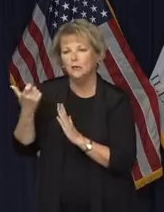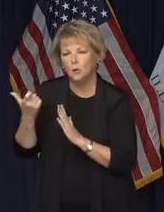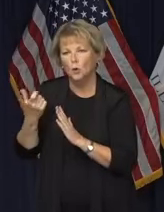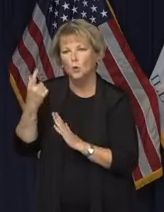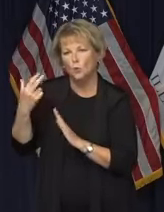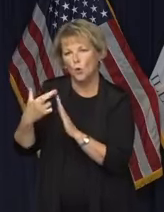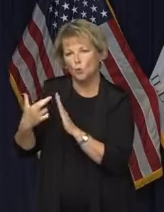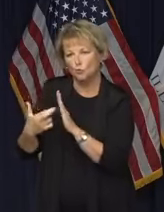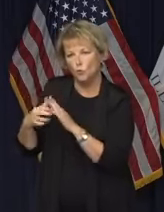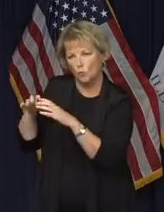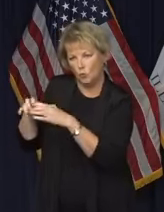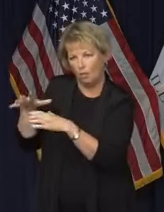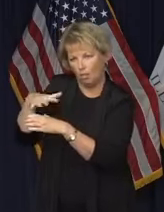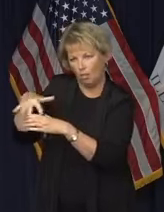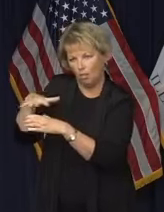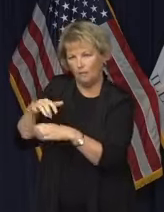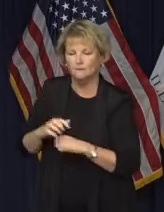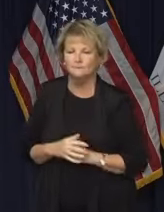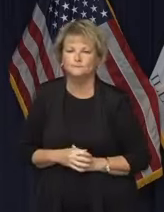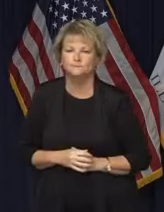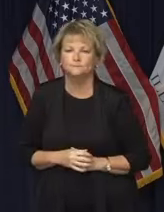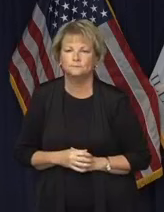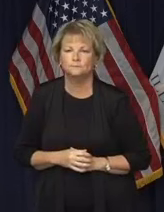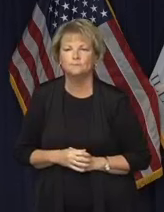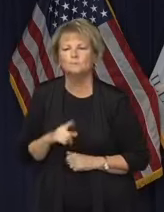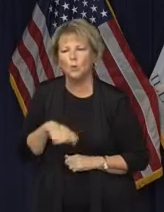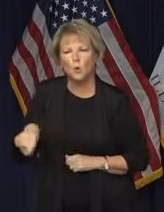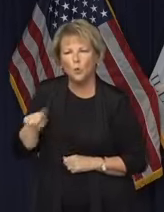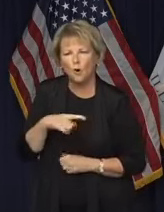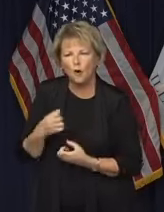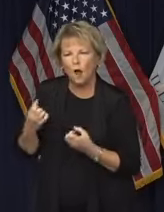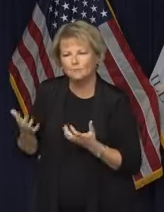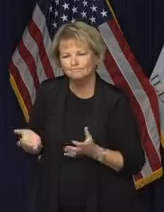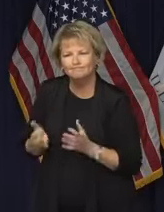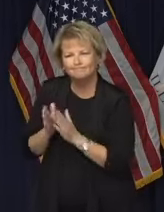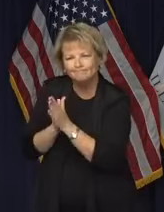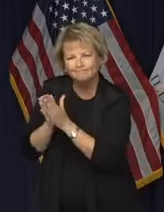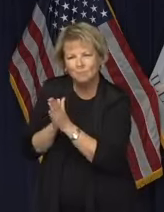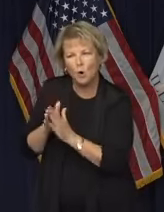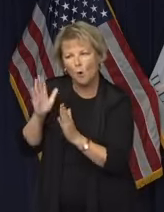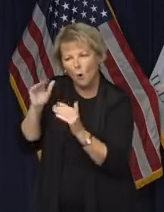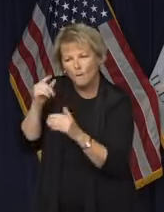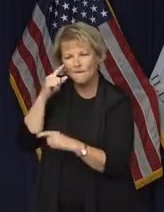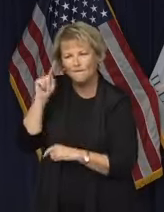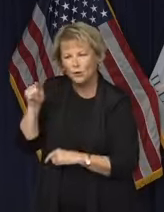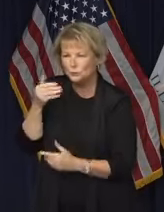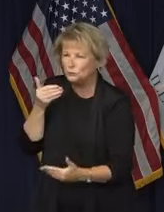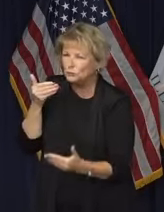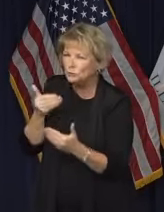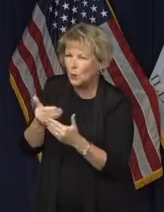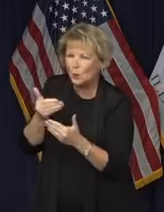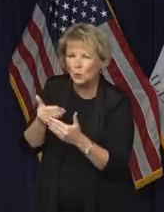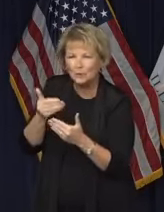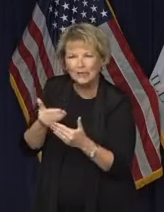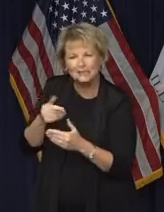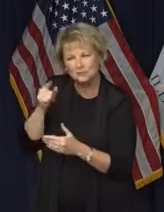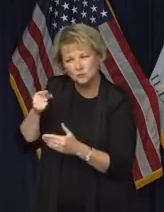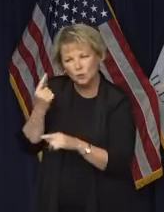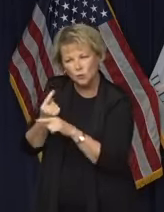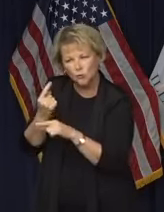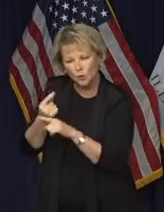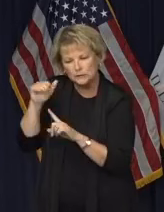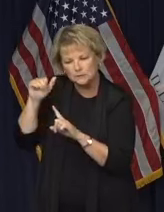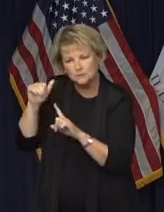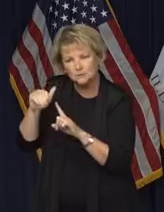regional mitigations. We're all rooting for Metro East. You're so close and you're heading in the right direction, and